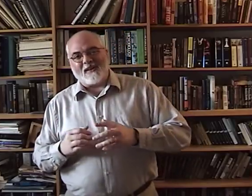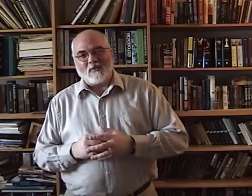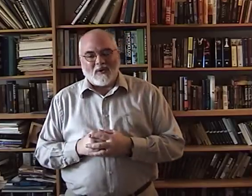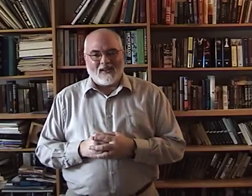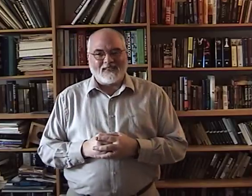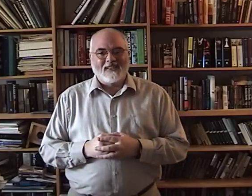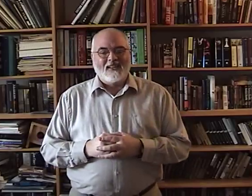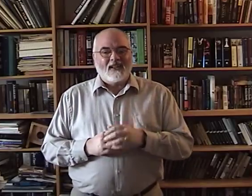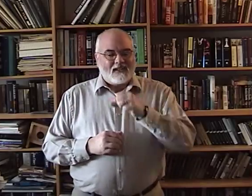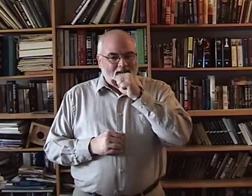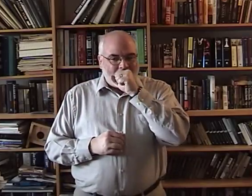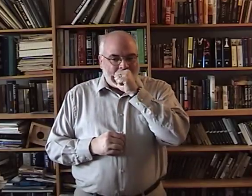was